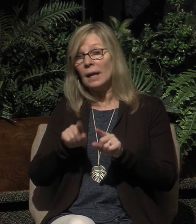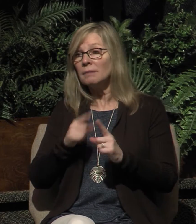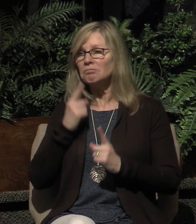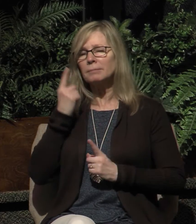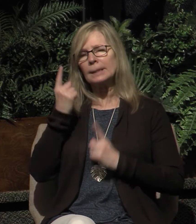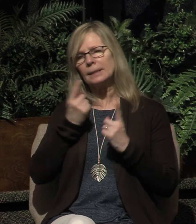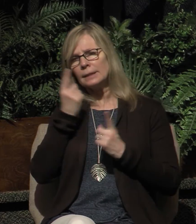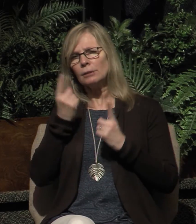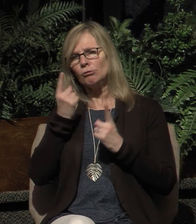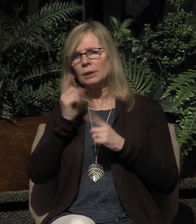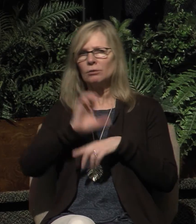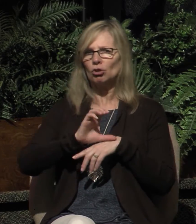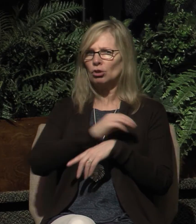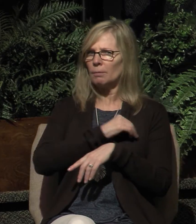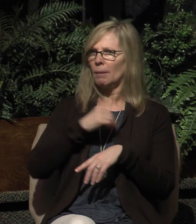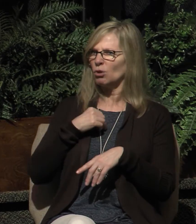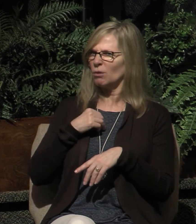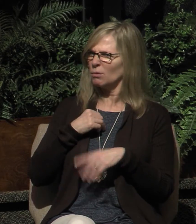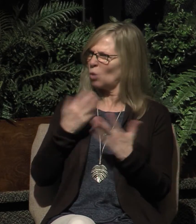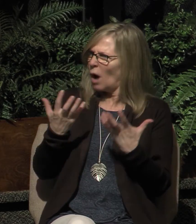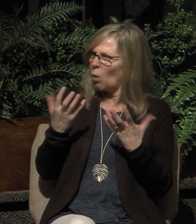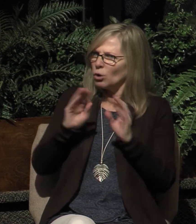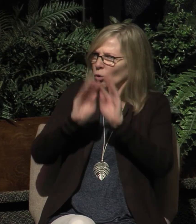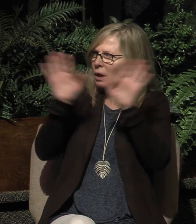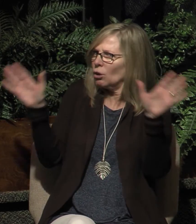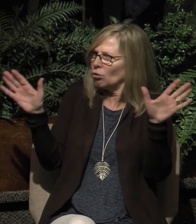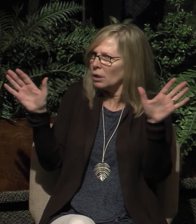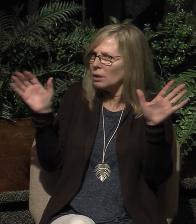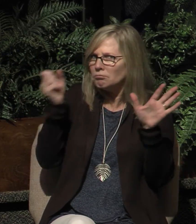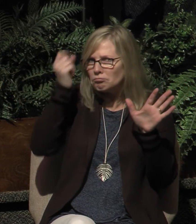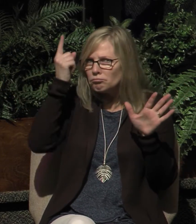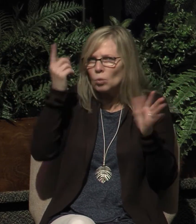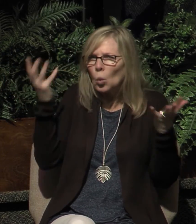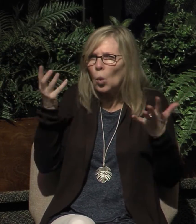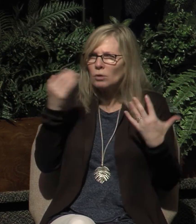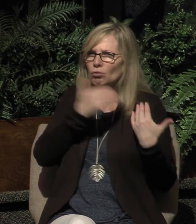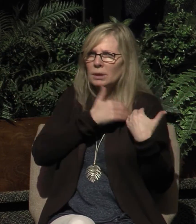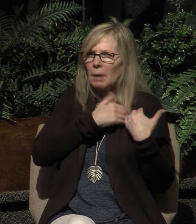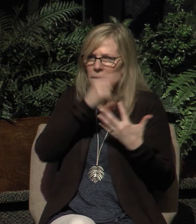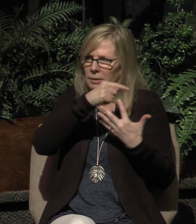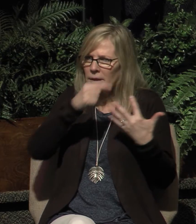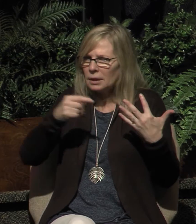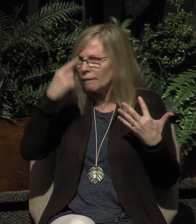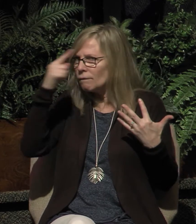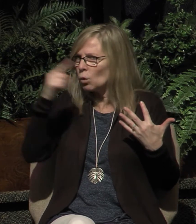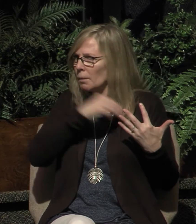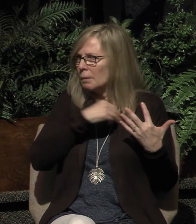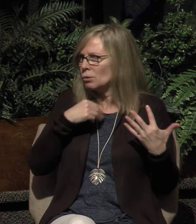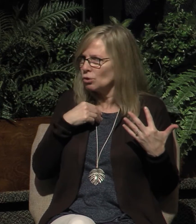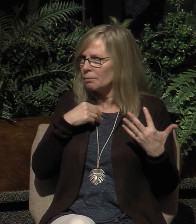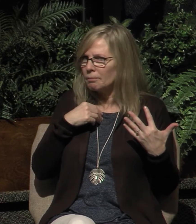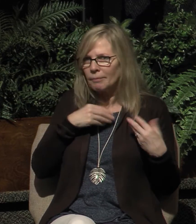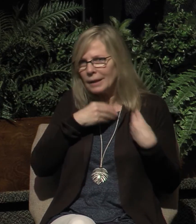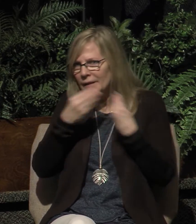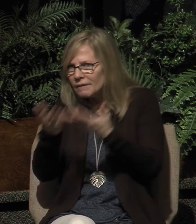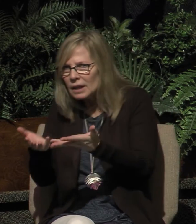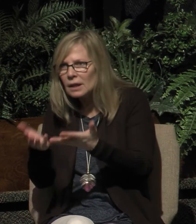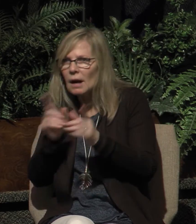church membership, and they need to know what is entailed in their responsibilities of giving and attendance.